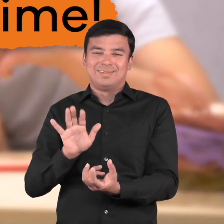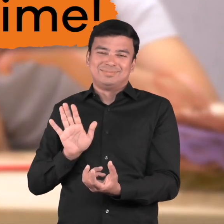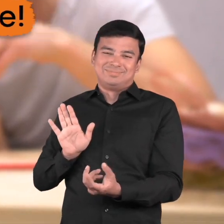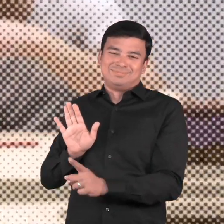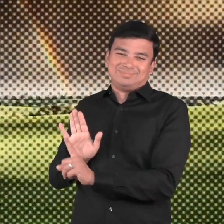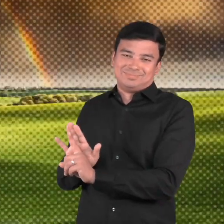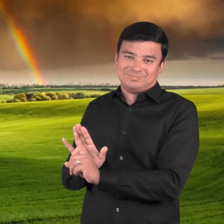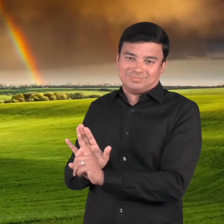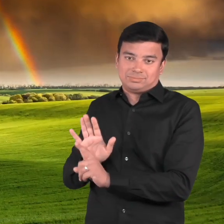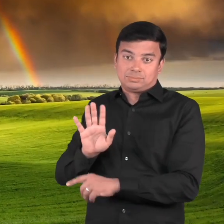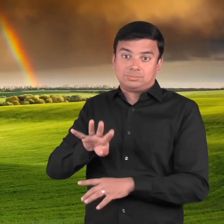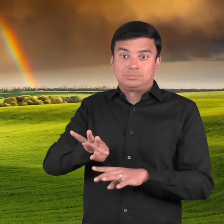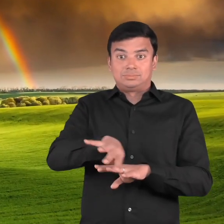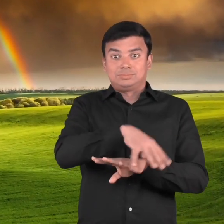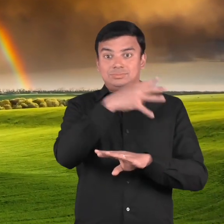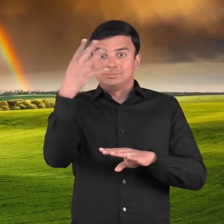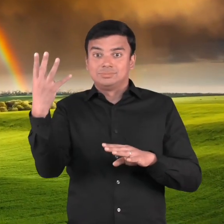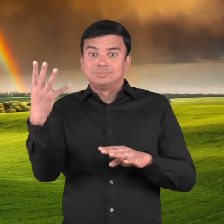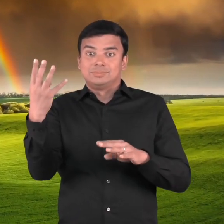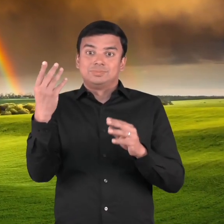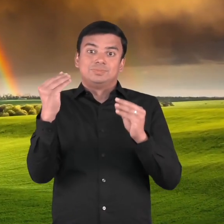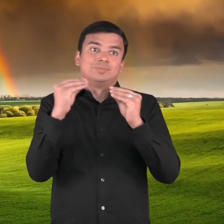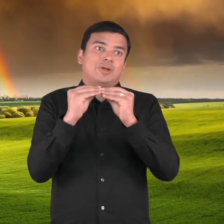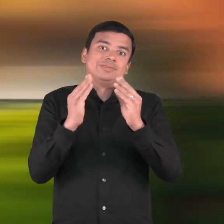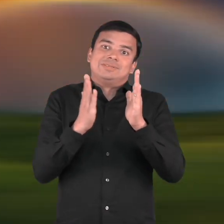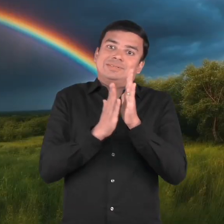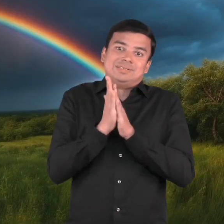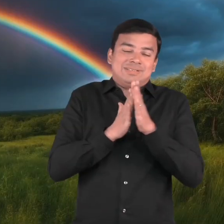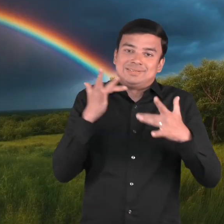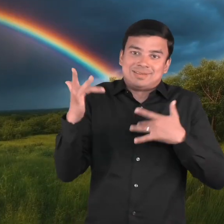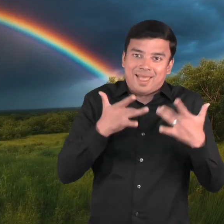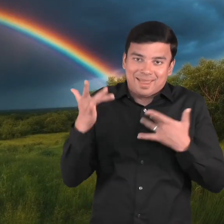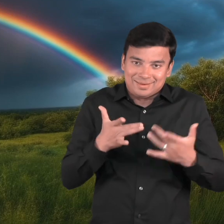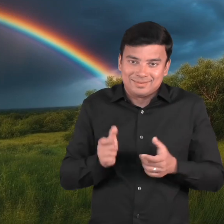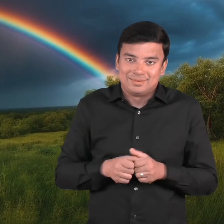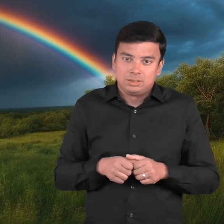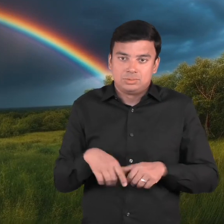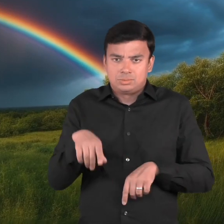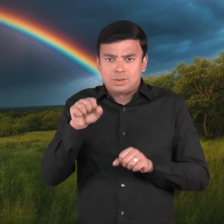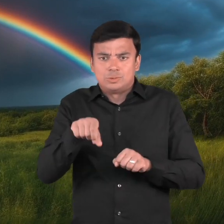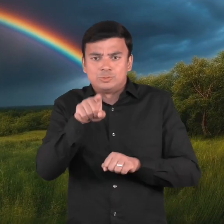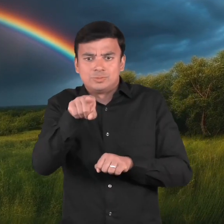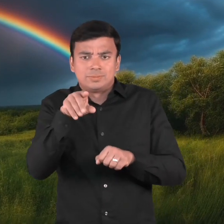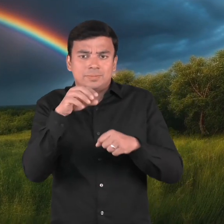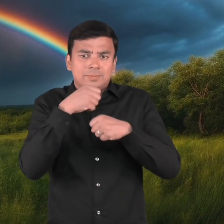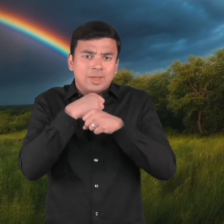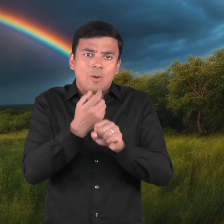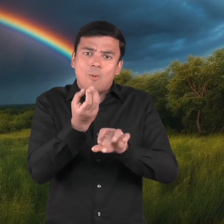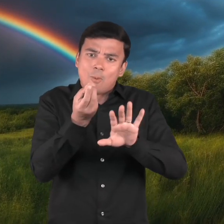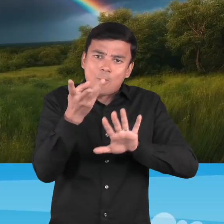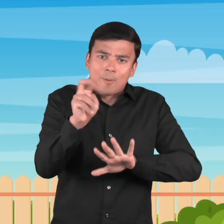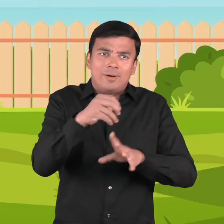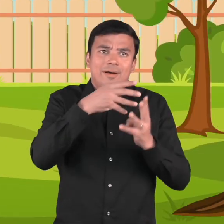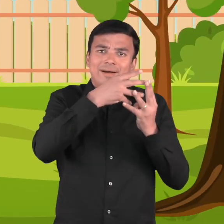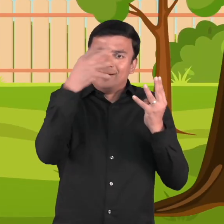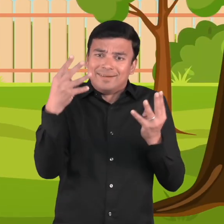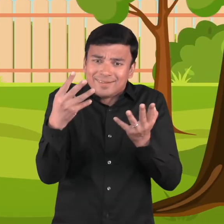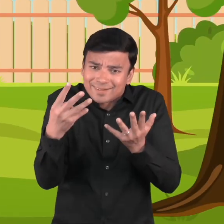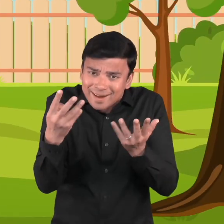You, yes, you, can make your own rainbow. Here is how. On a sunny day,